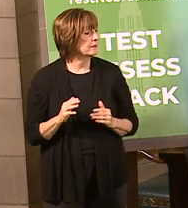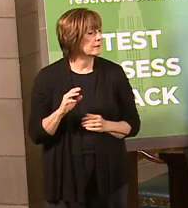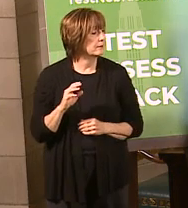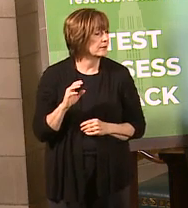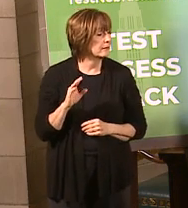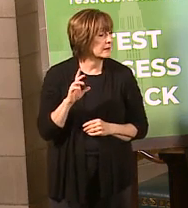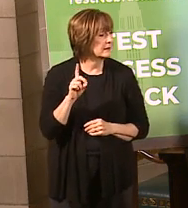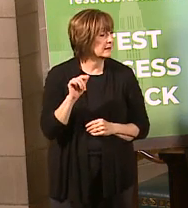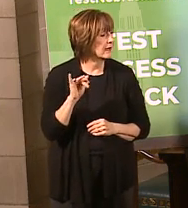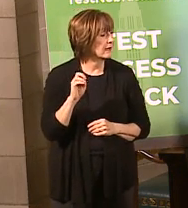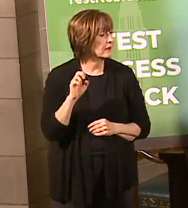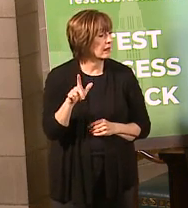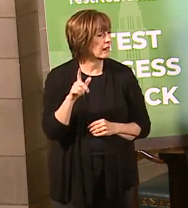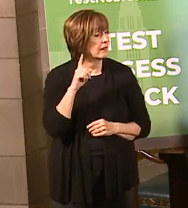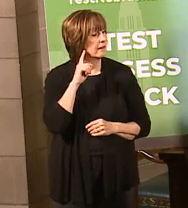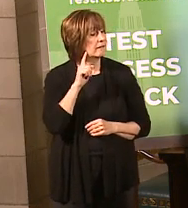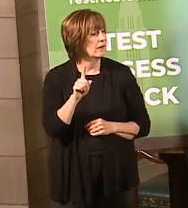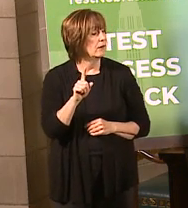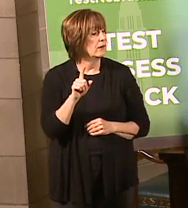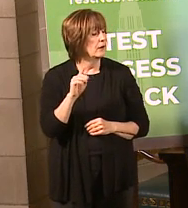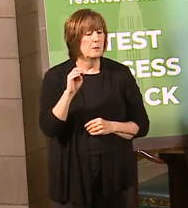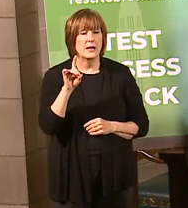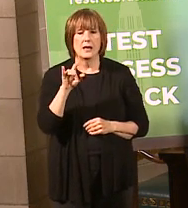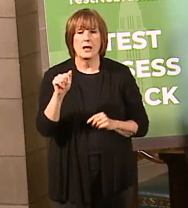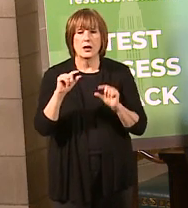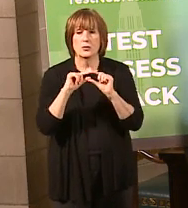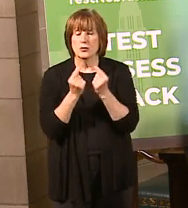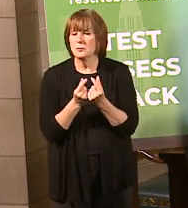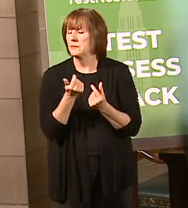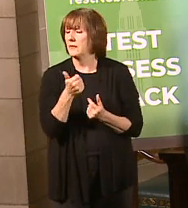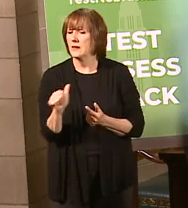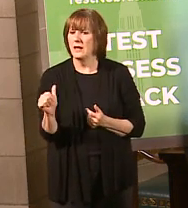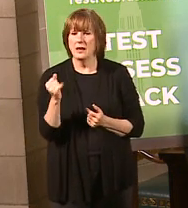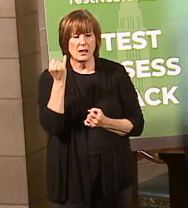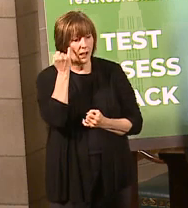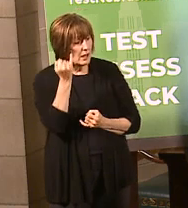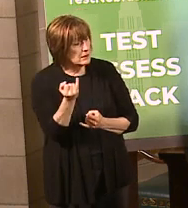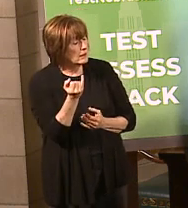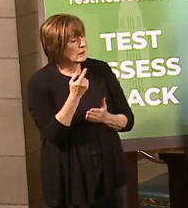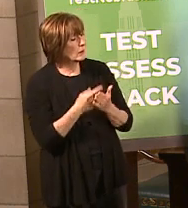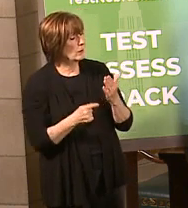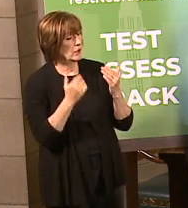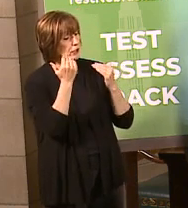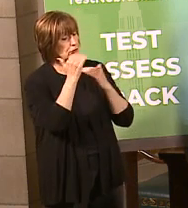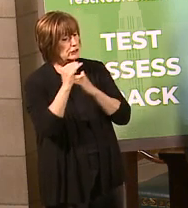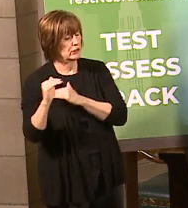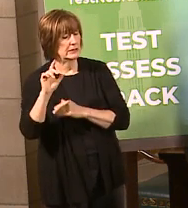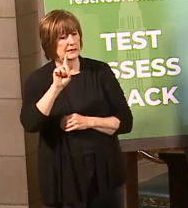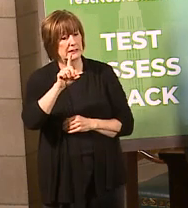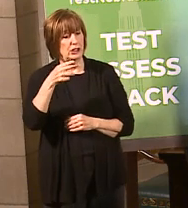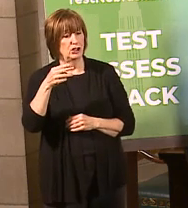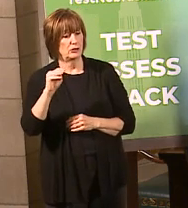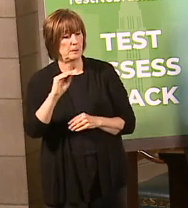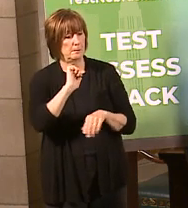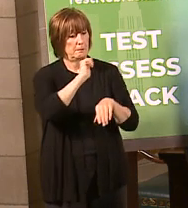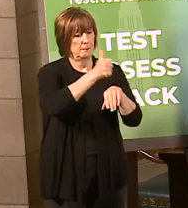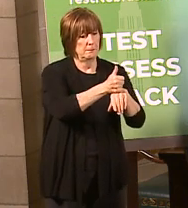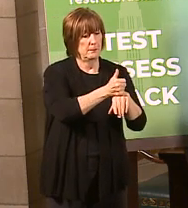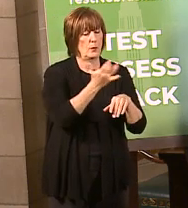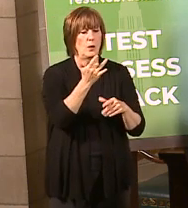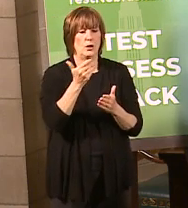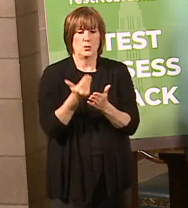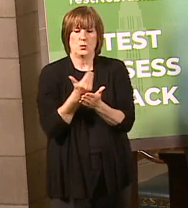Daniel Berman, Enterprise Media Group. Is there any indication about what restrictions that DHM would have in place and why a new